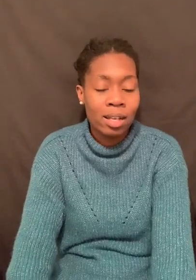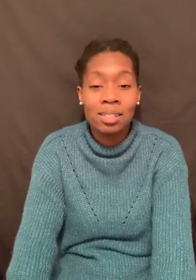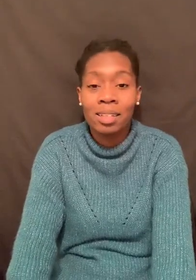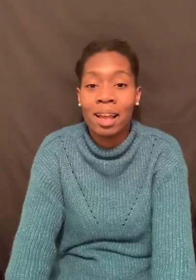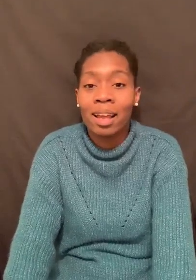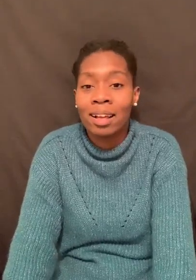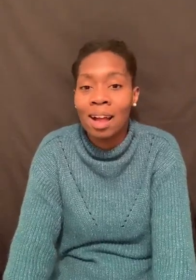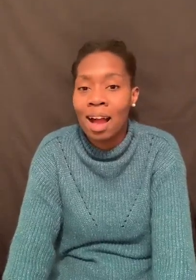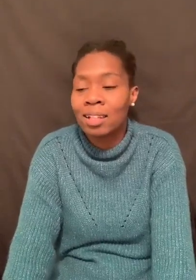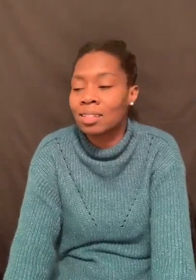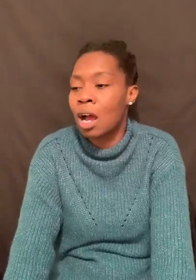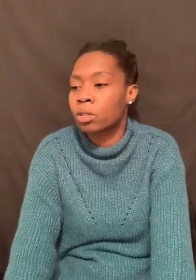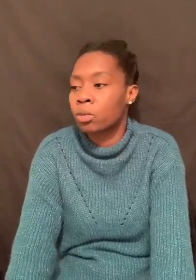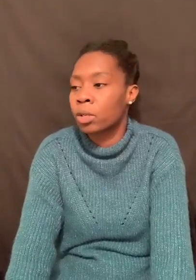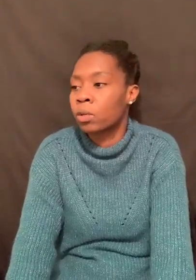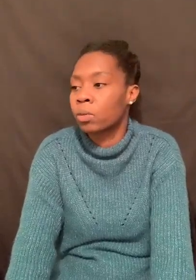It's saying God is not real.